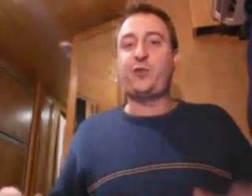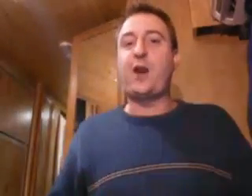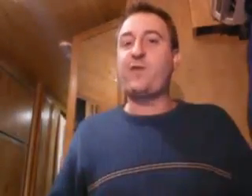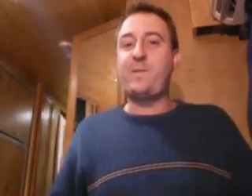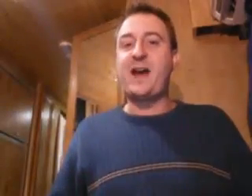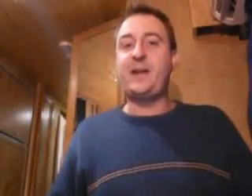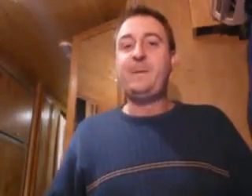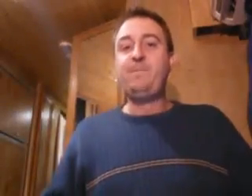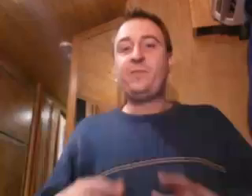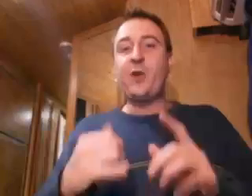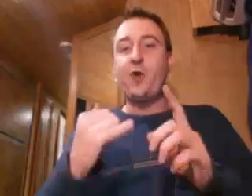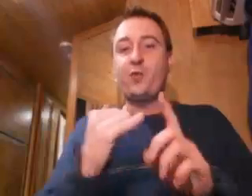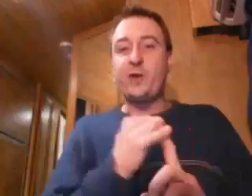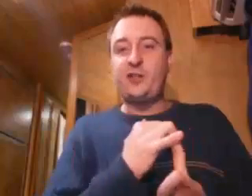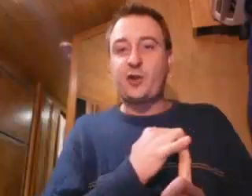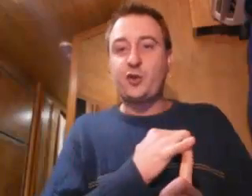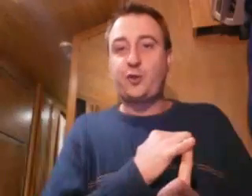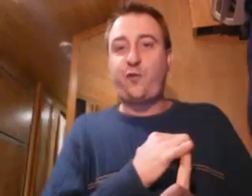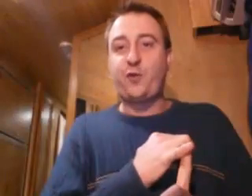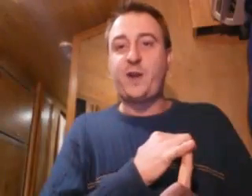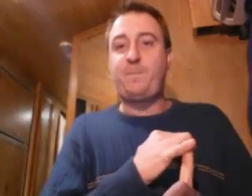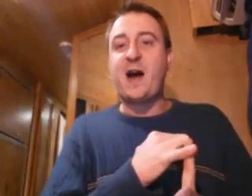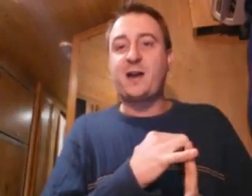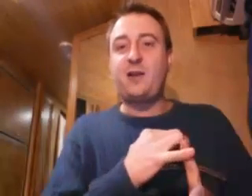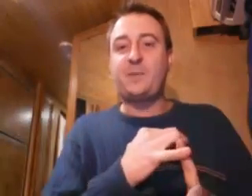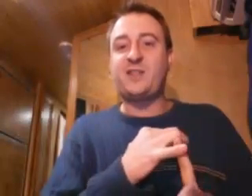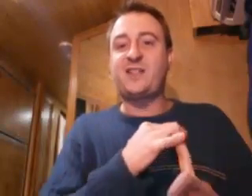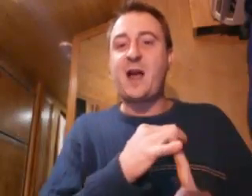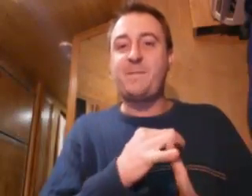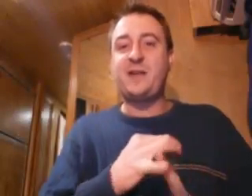for everybody. No research for the apocalypse, the zombies.